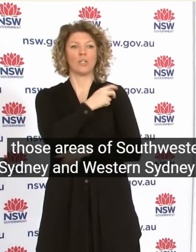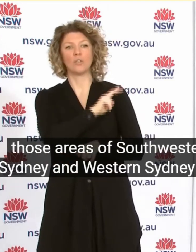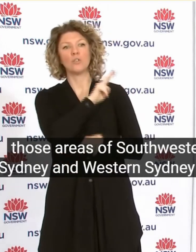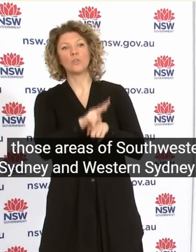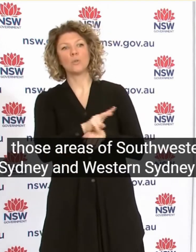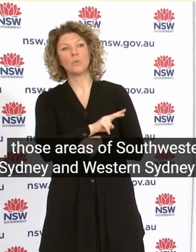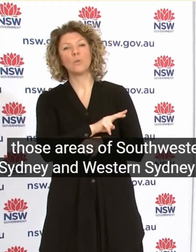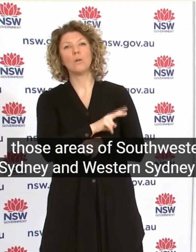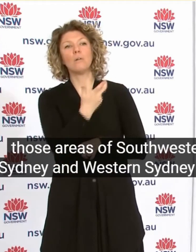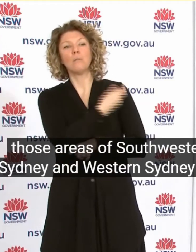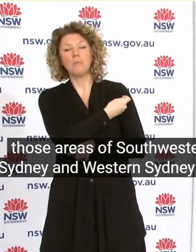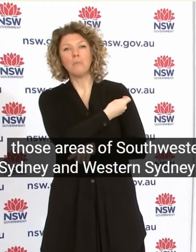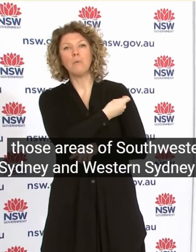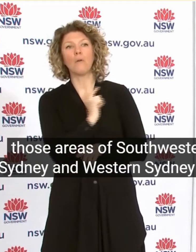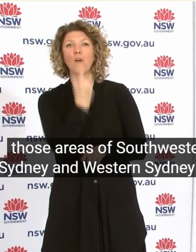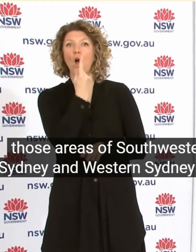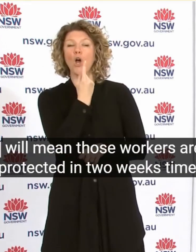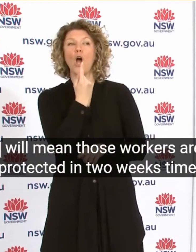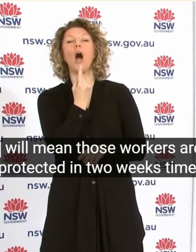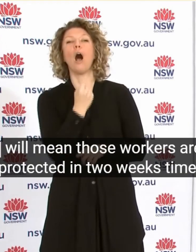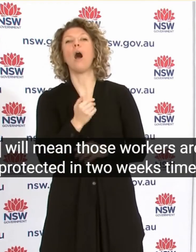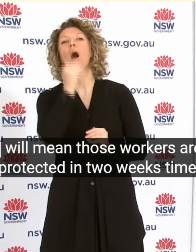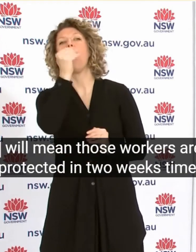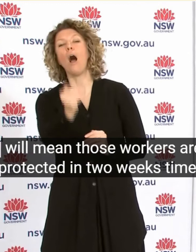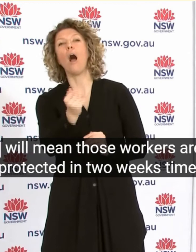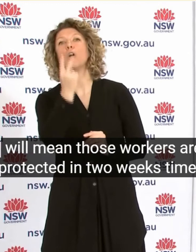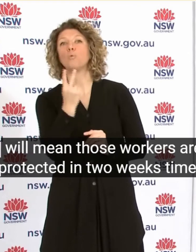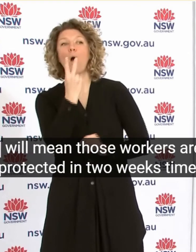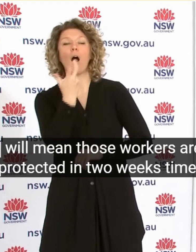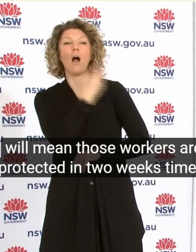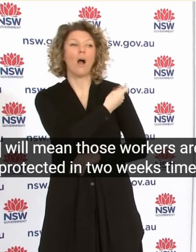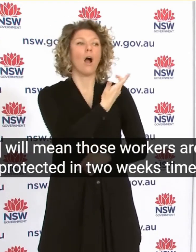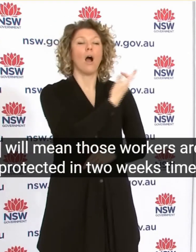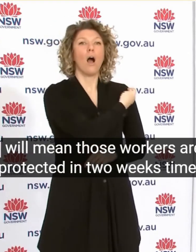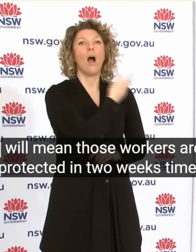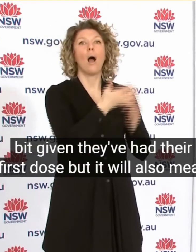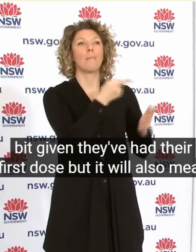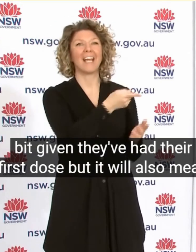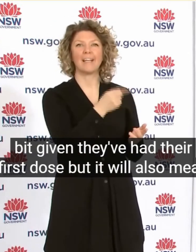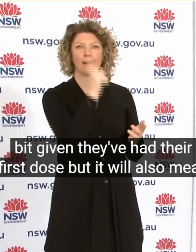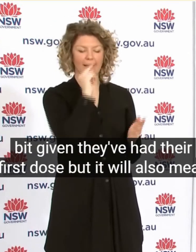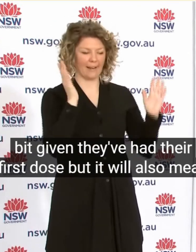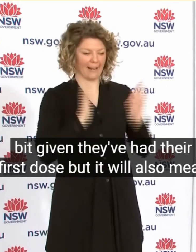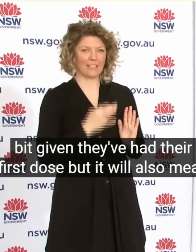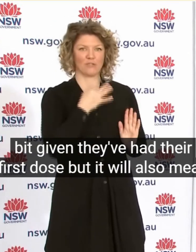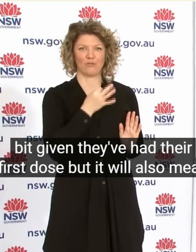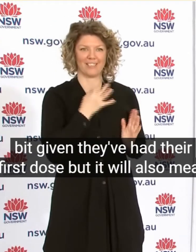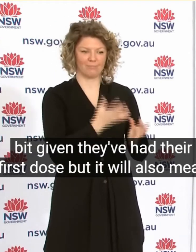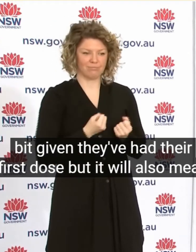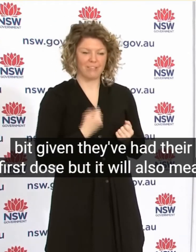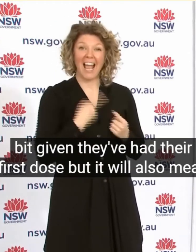Time A Bit Given They Have Their First Dose But It Will Also Mean They Are Less Likely To Pass On The In So